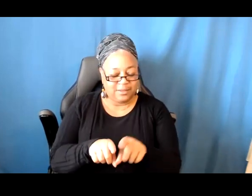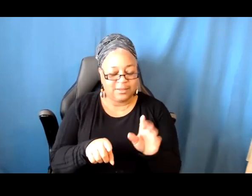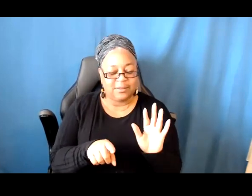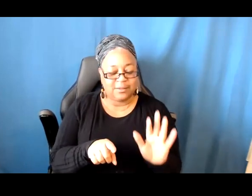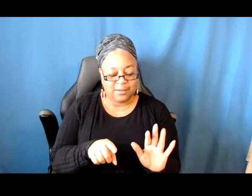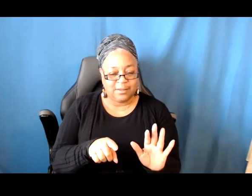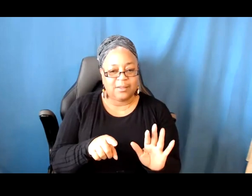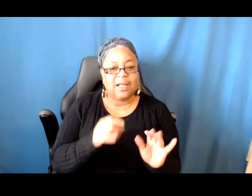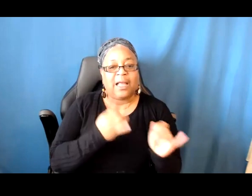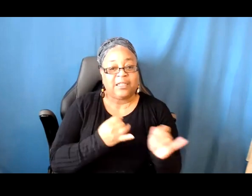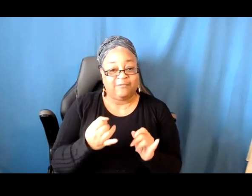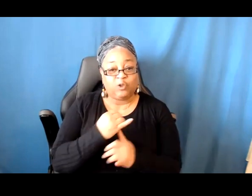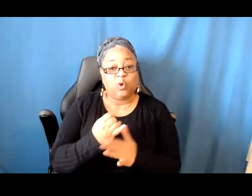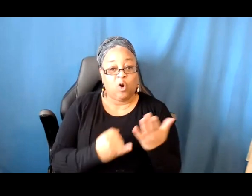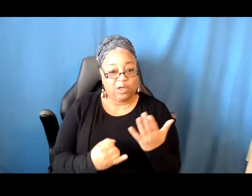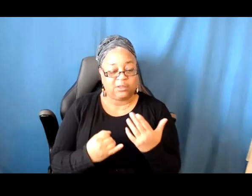proposal. That's fine.